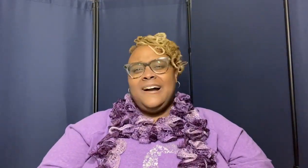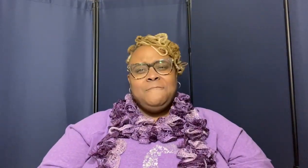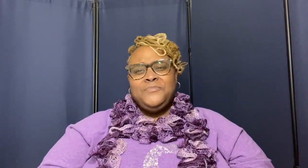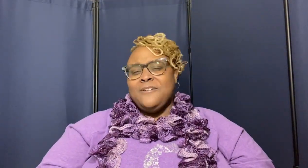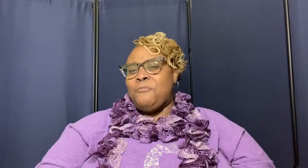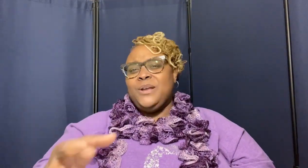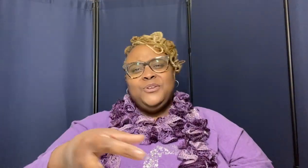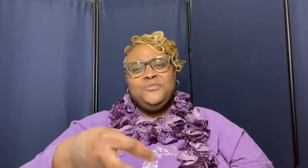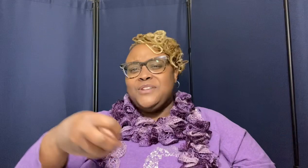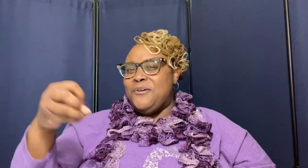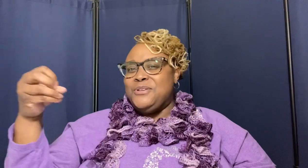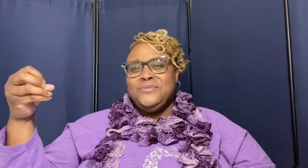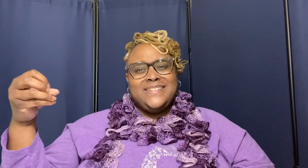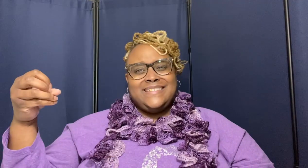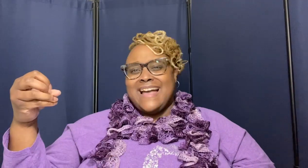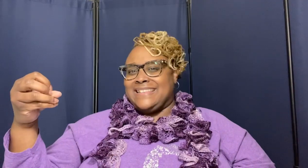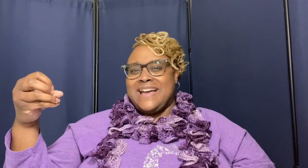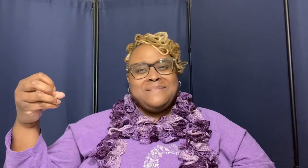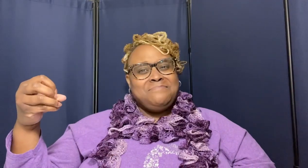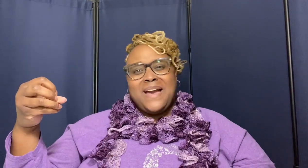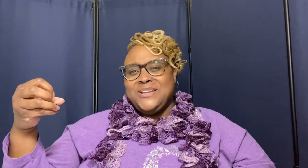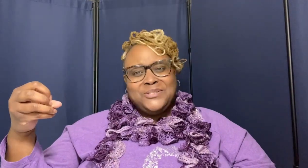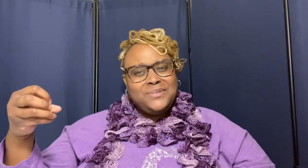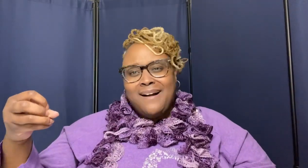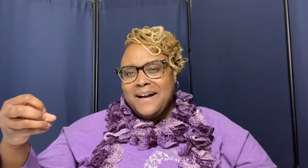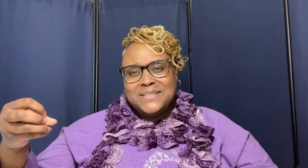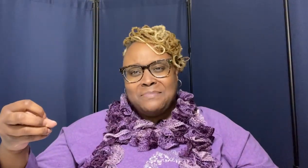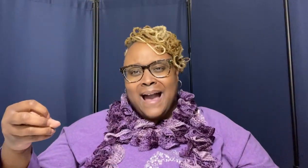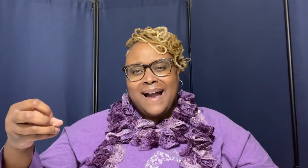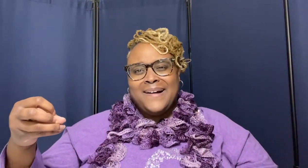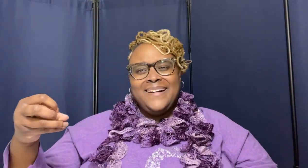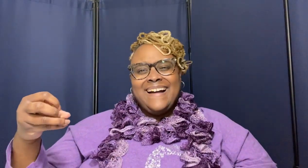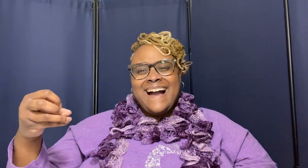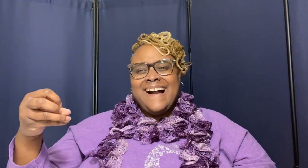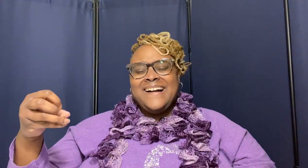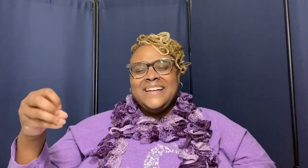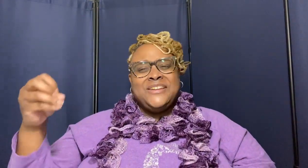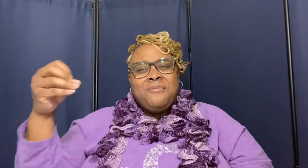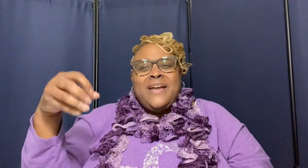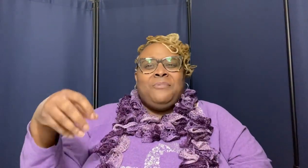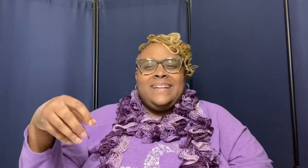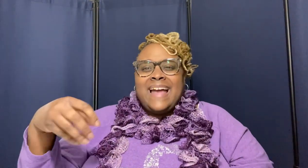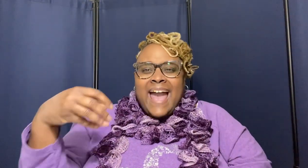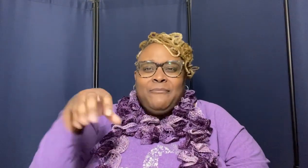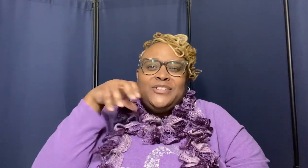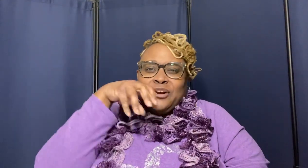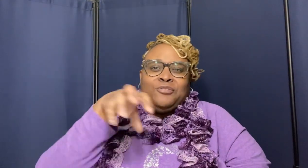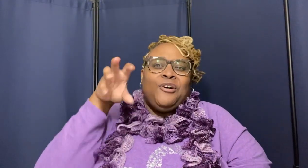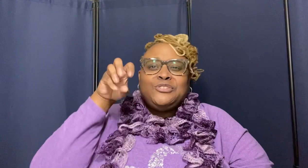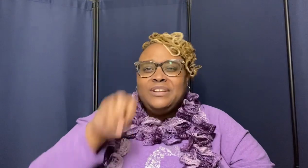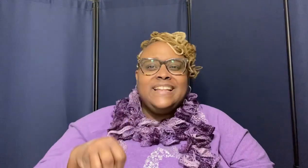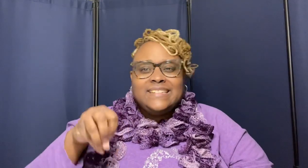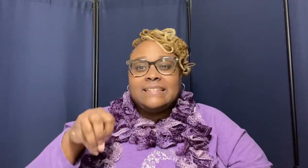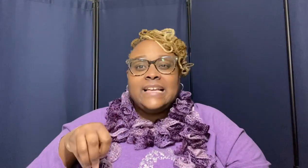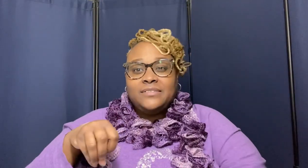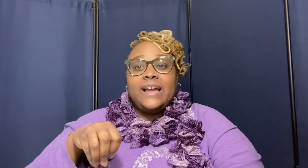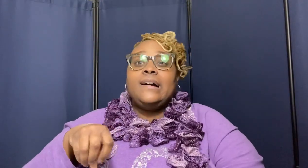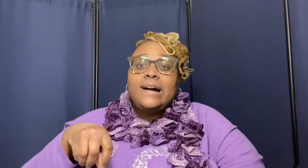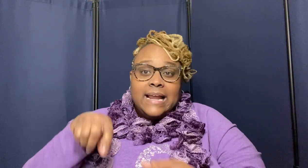when you know you sat there and made your god smile huh you ain't with that with your grocery list of things okay god i